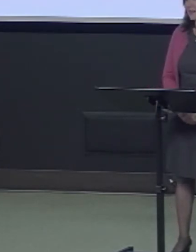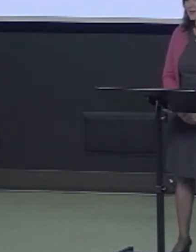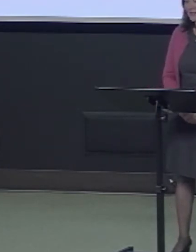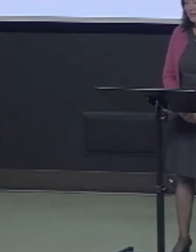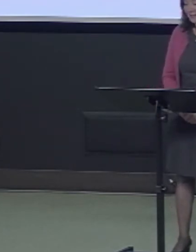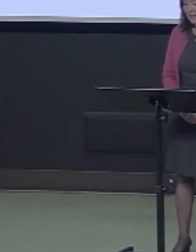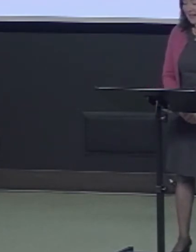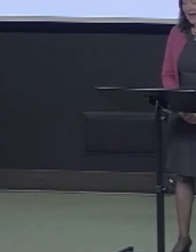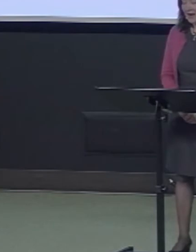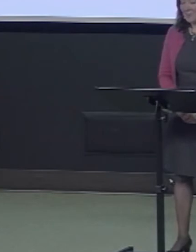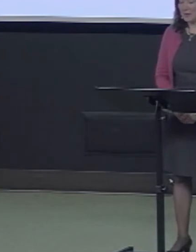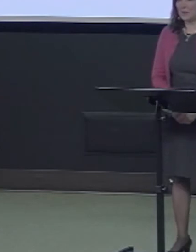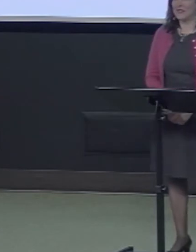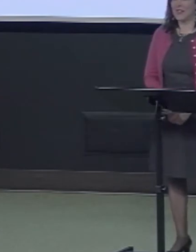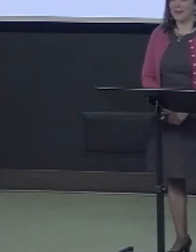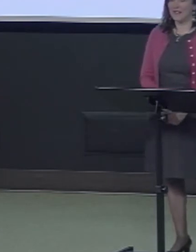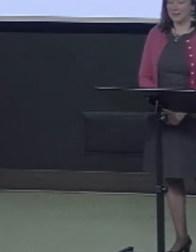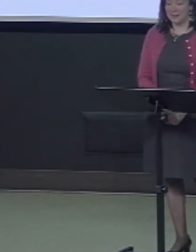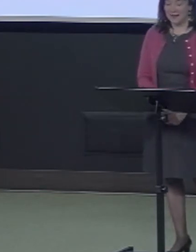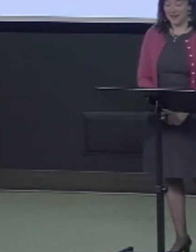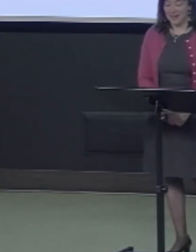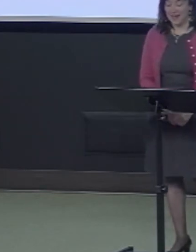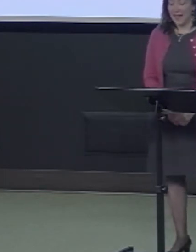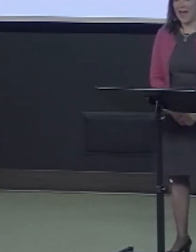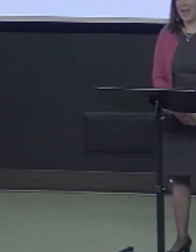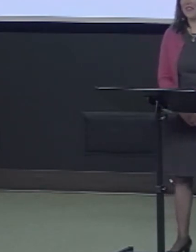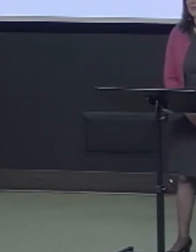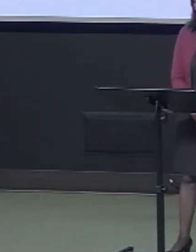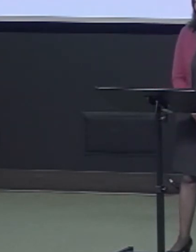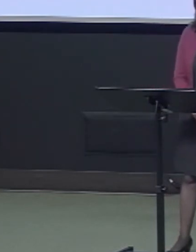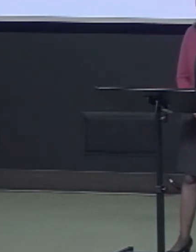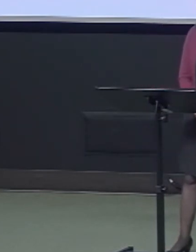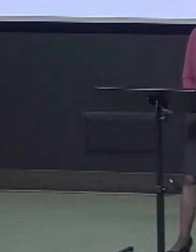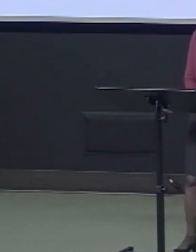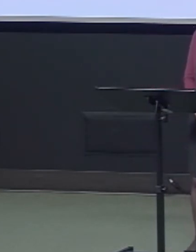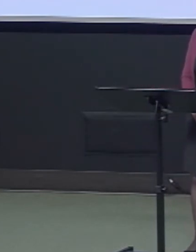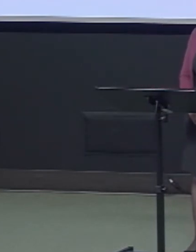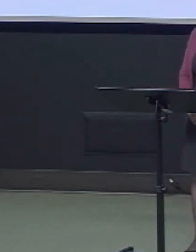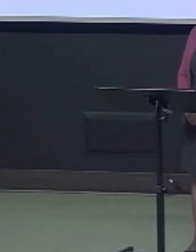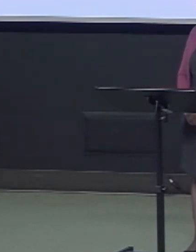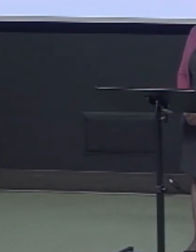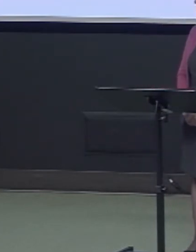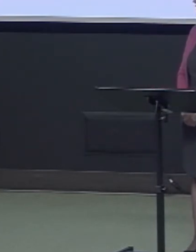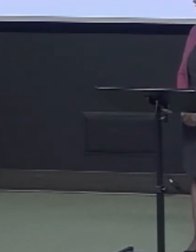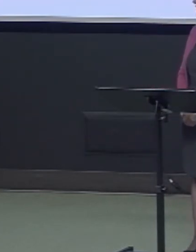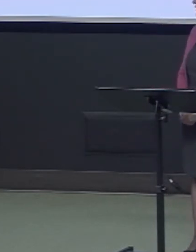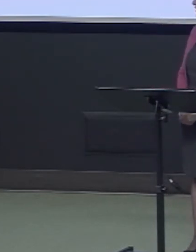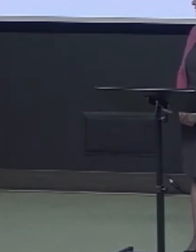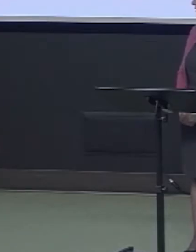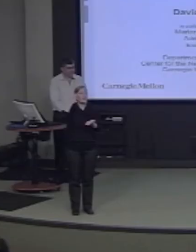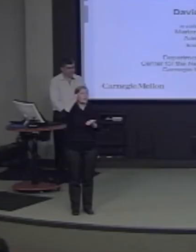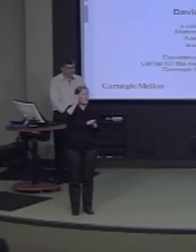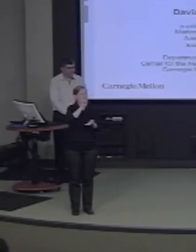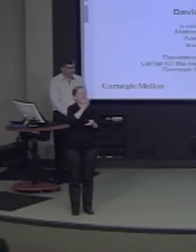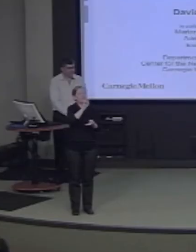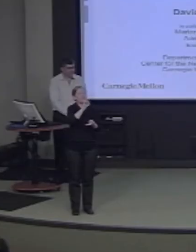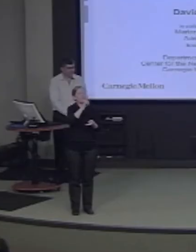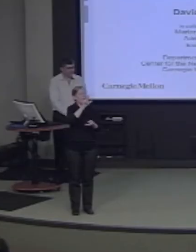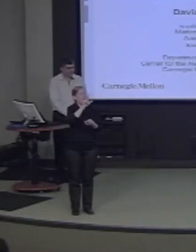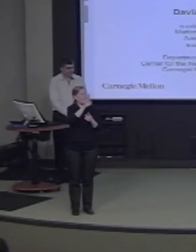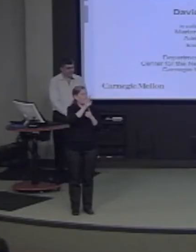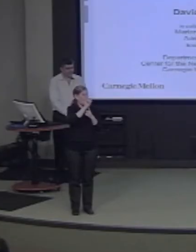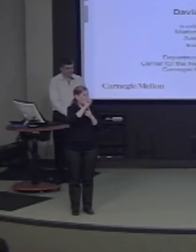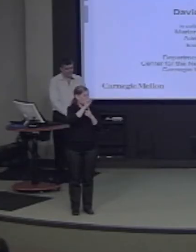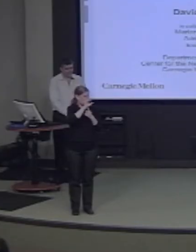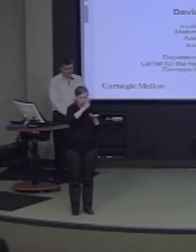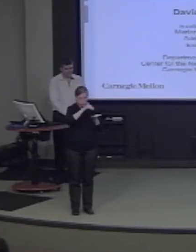Psychology and Computer Science and the Center for the Neural Basis of Cognition at Carnegie